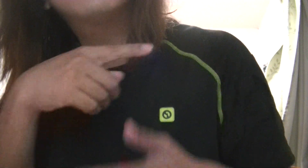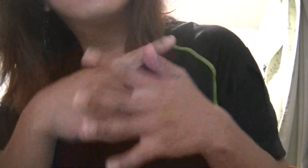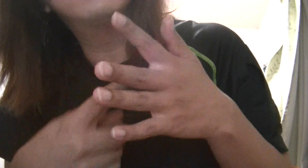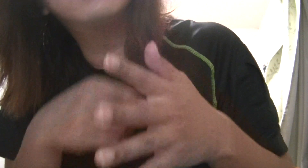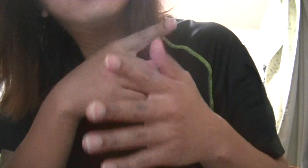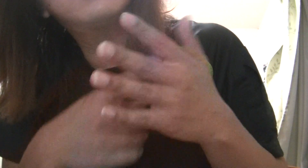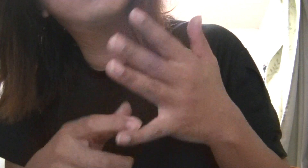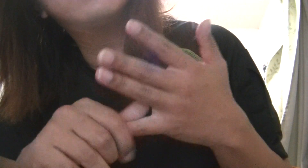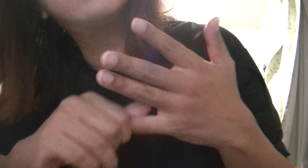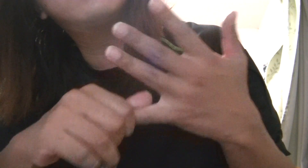taking,